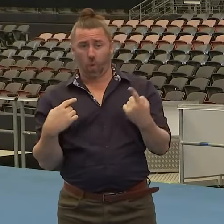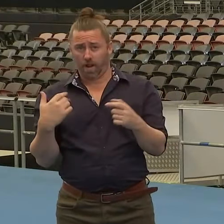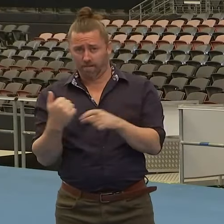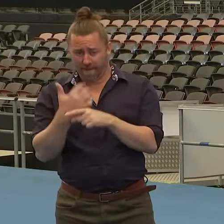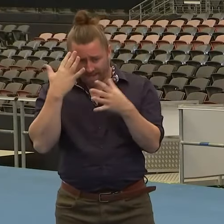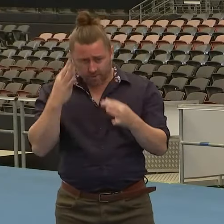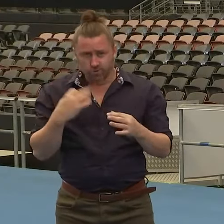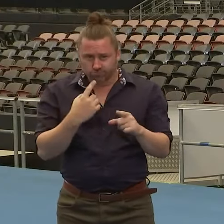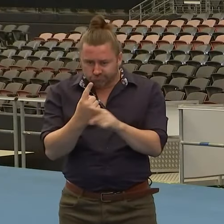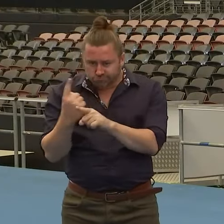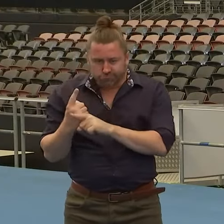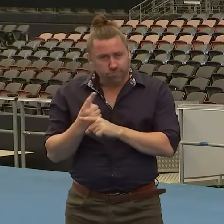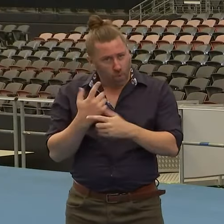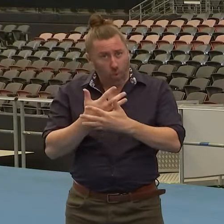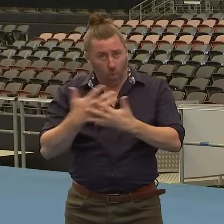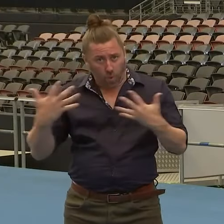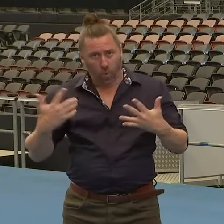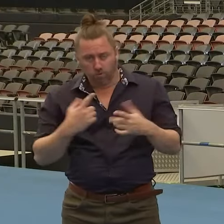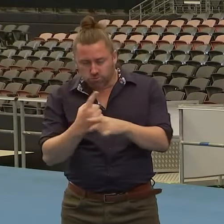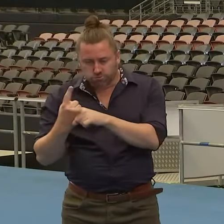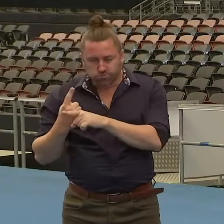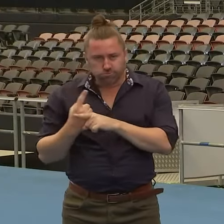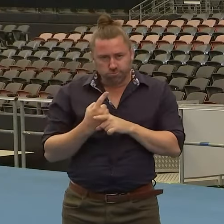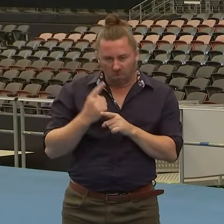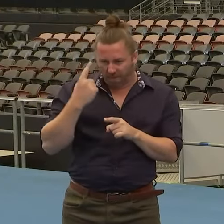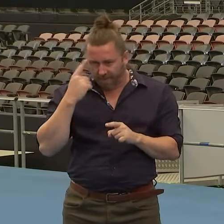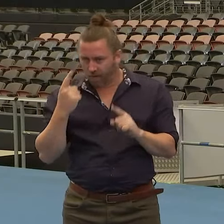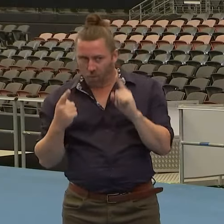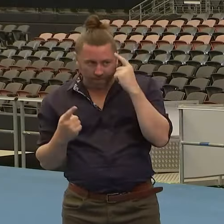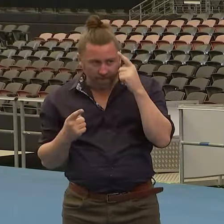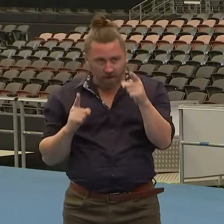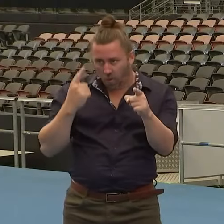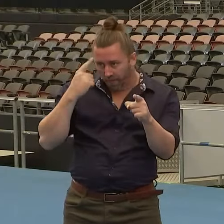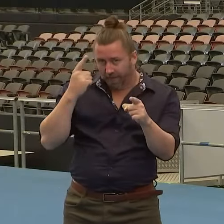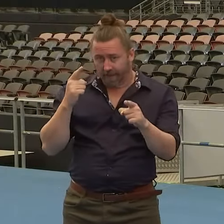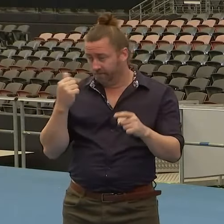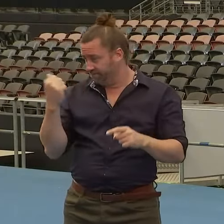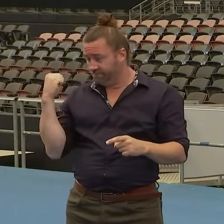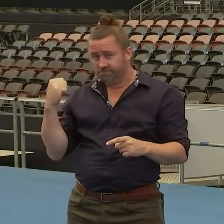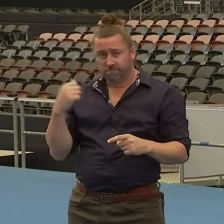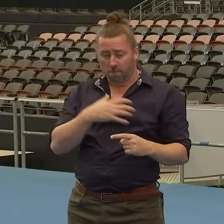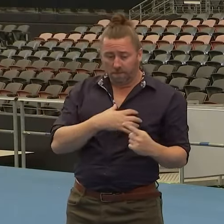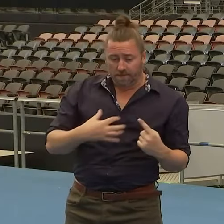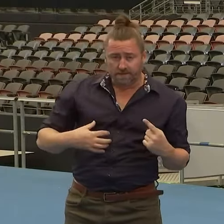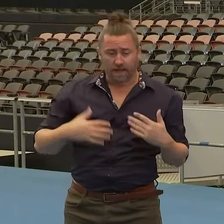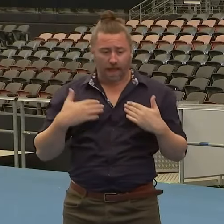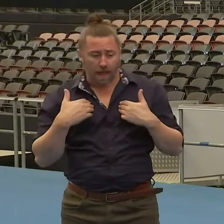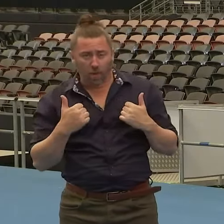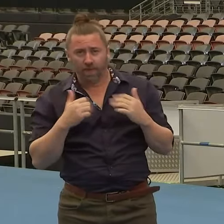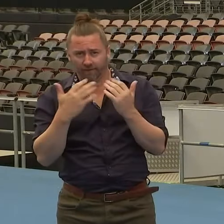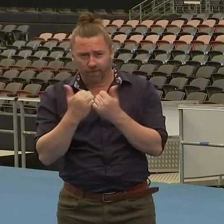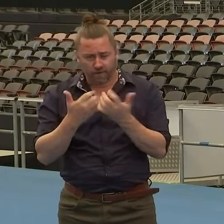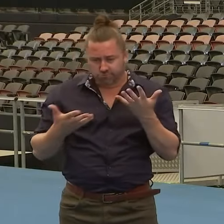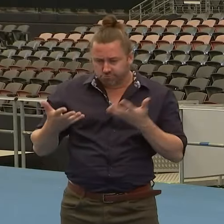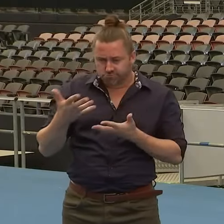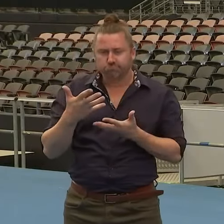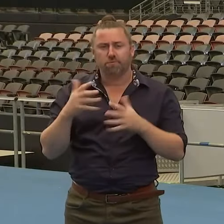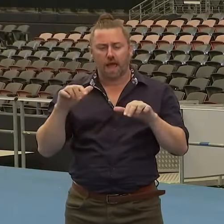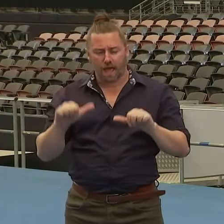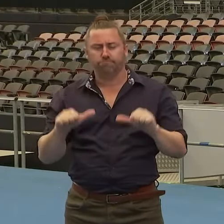myself and, of course, the Health Minister and Education Minister have made. Now, because